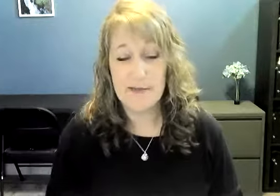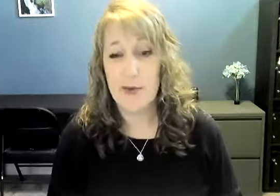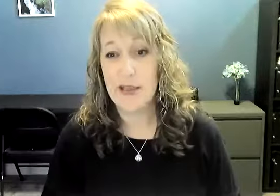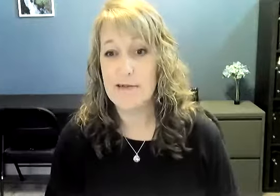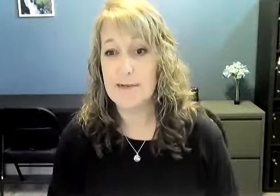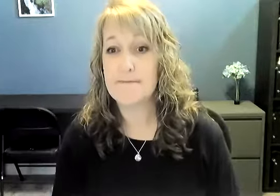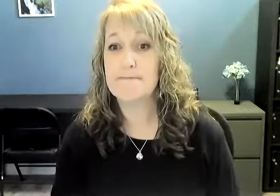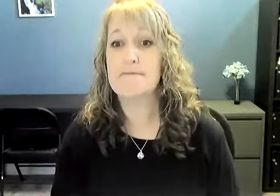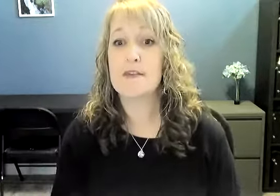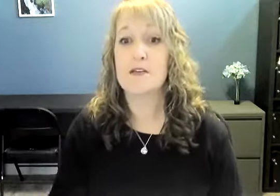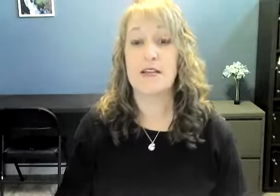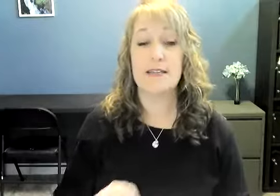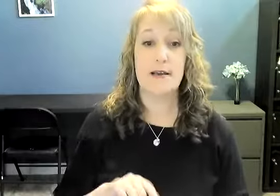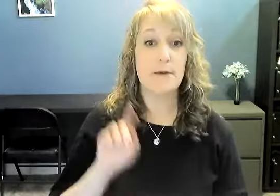way that way. So that's there.